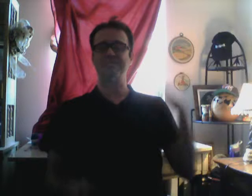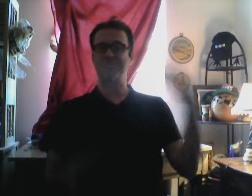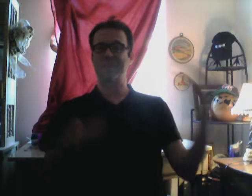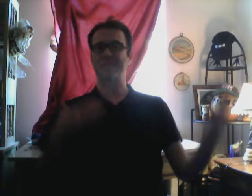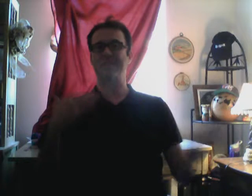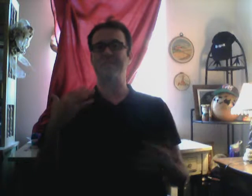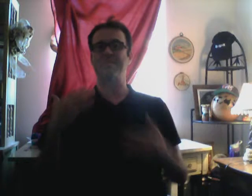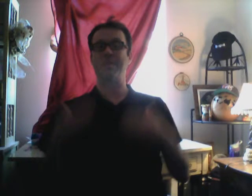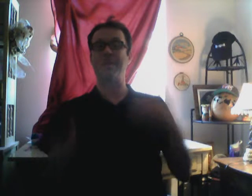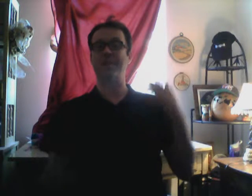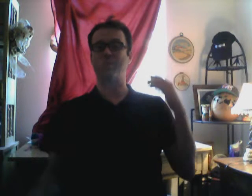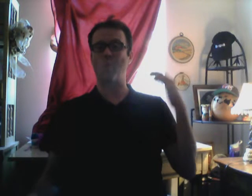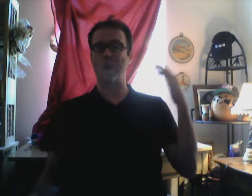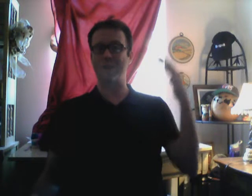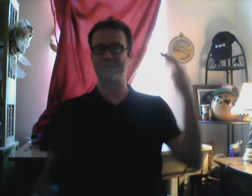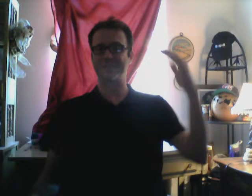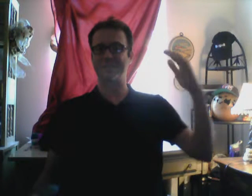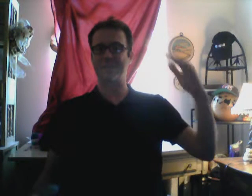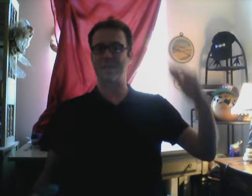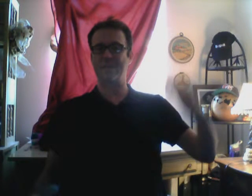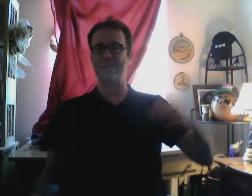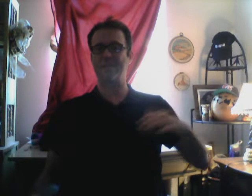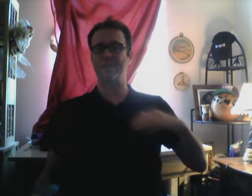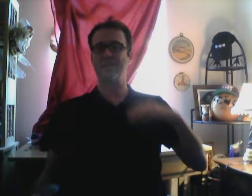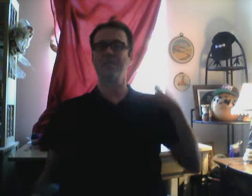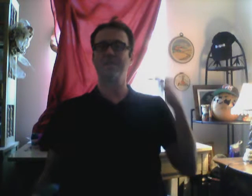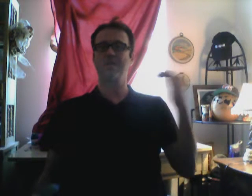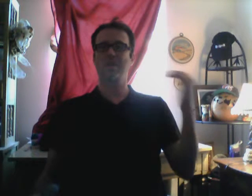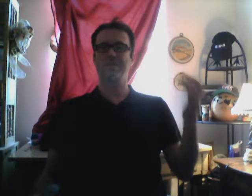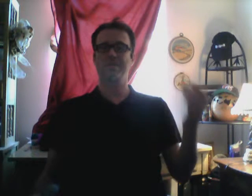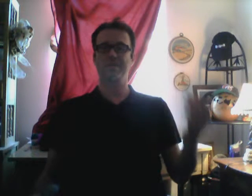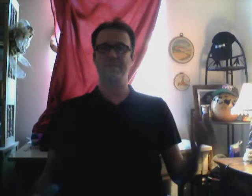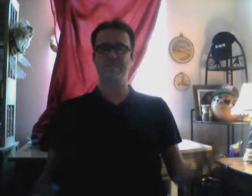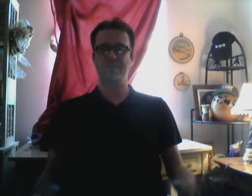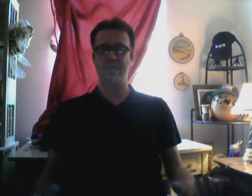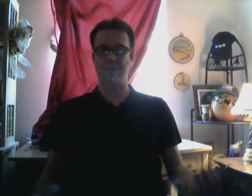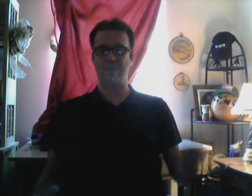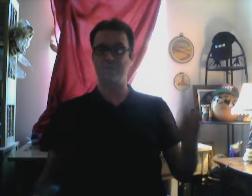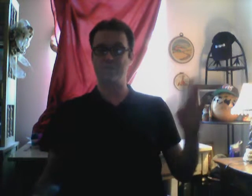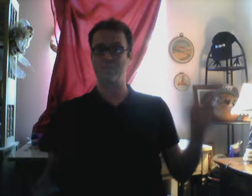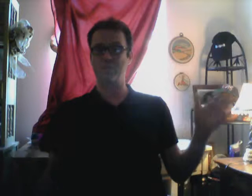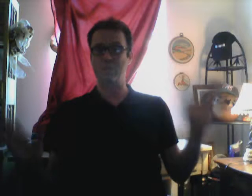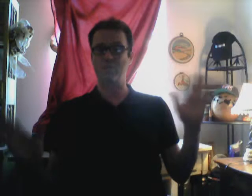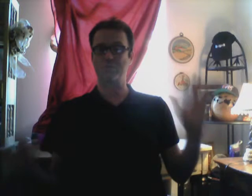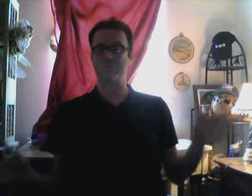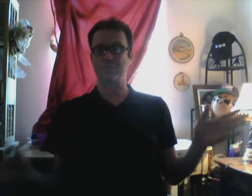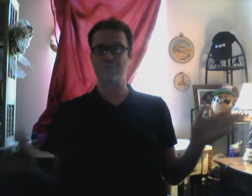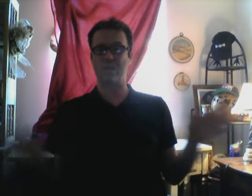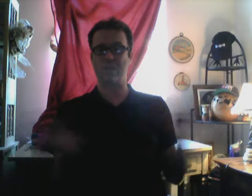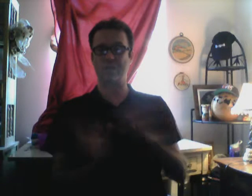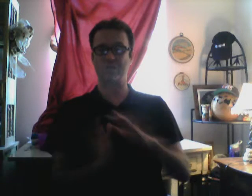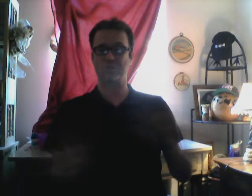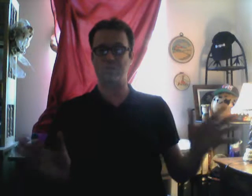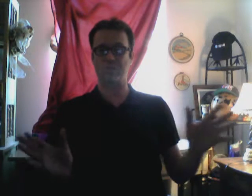That's. The. And that's. Why. Society. Because of this. Scam. There's. No civilized. Structure.